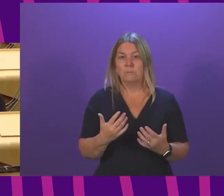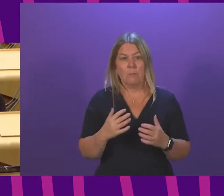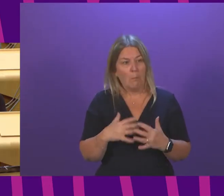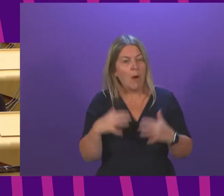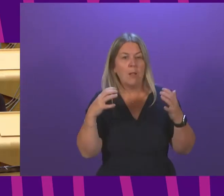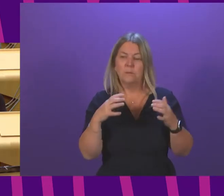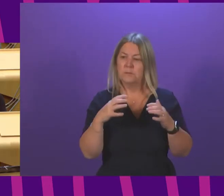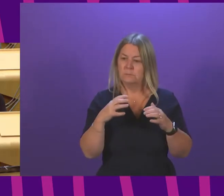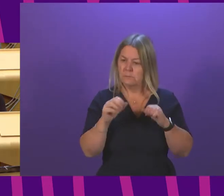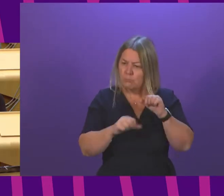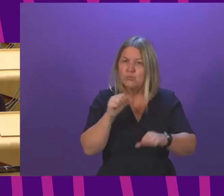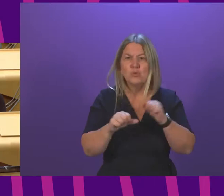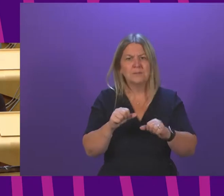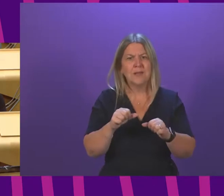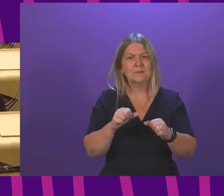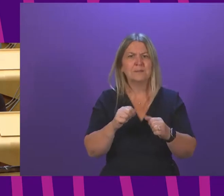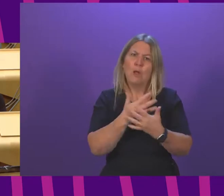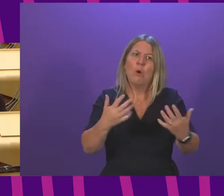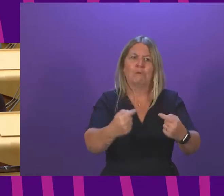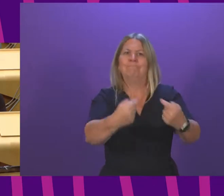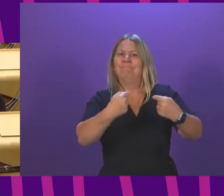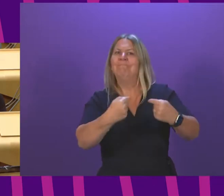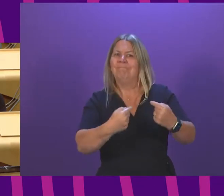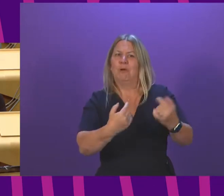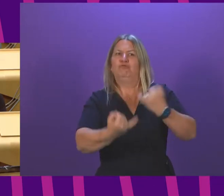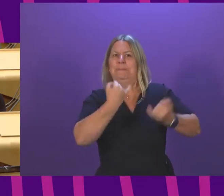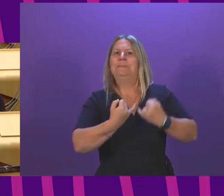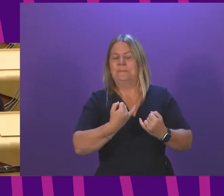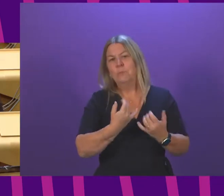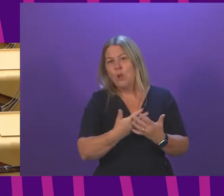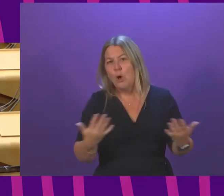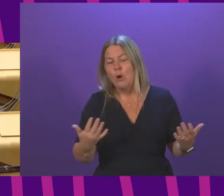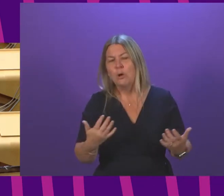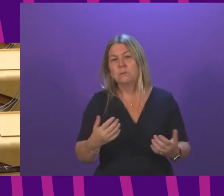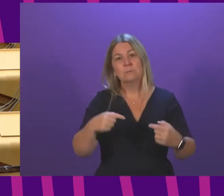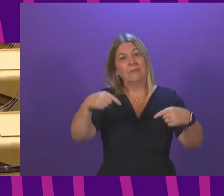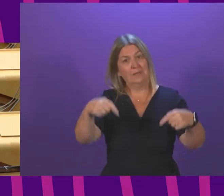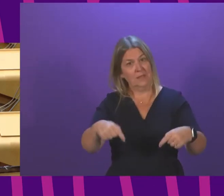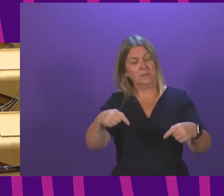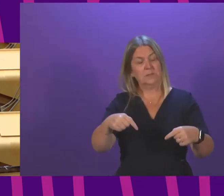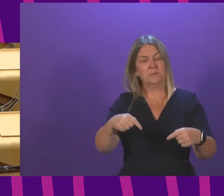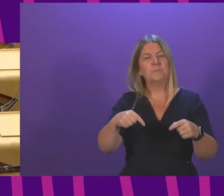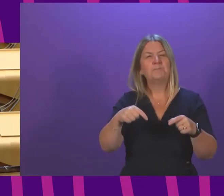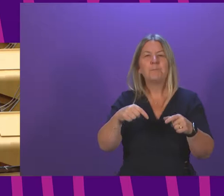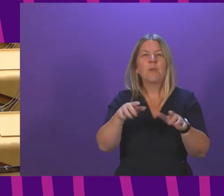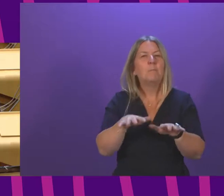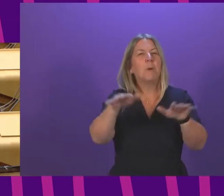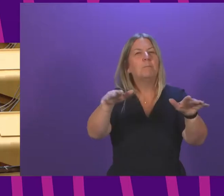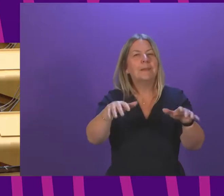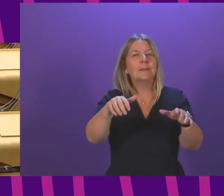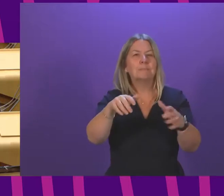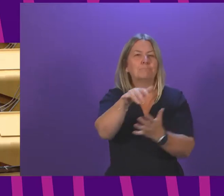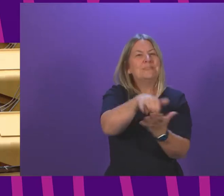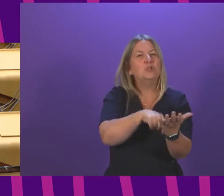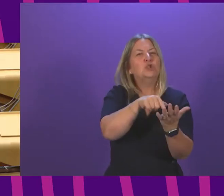attacked, one of the elements of this Parliament's processes, the Public Petitions Committee, is at the